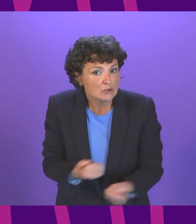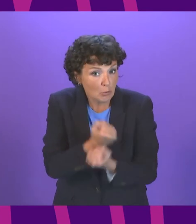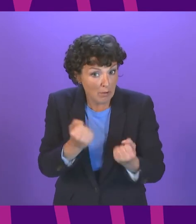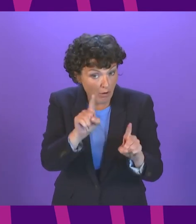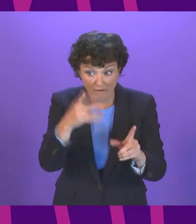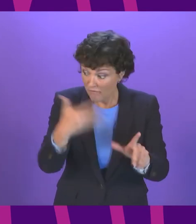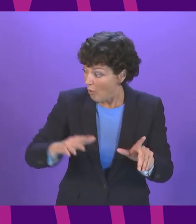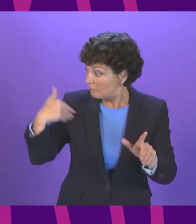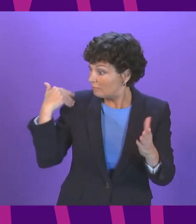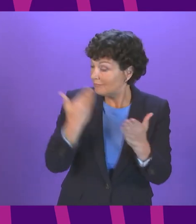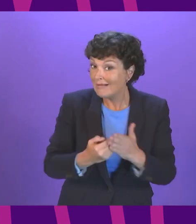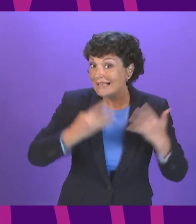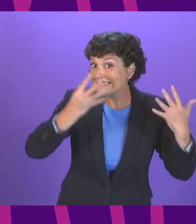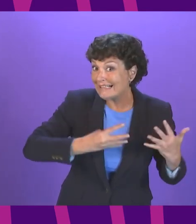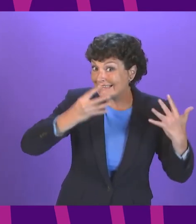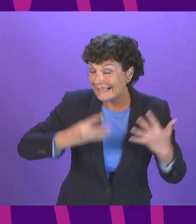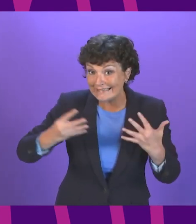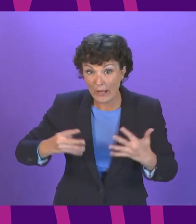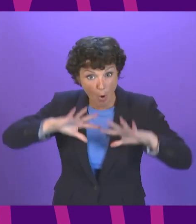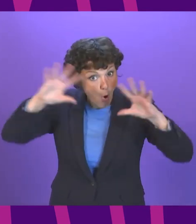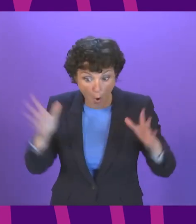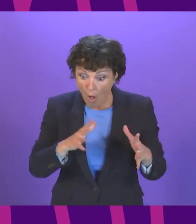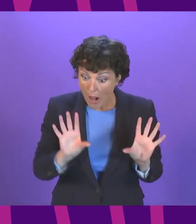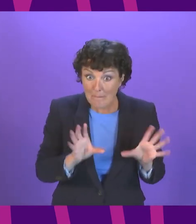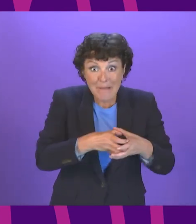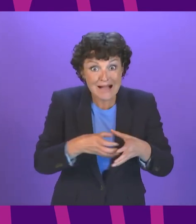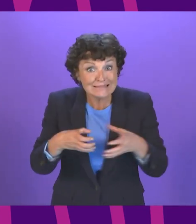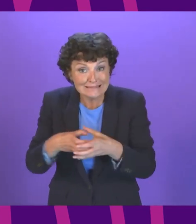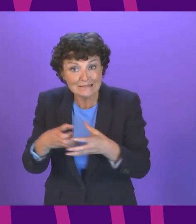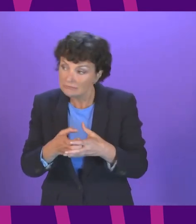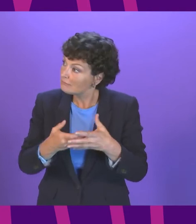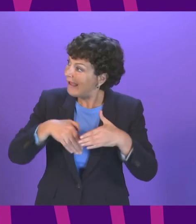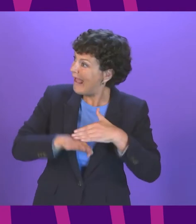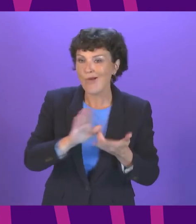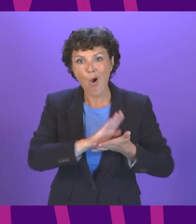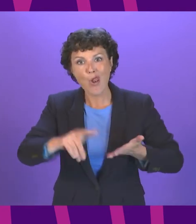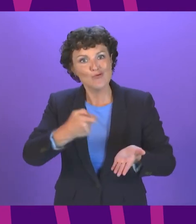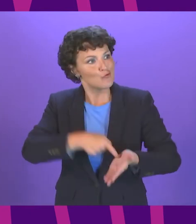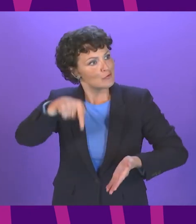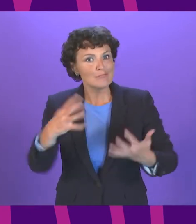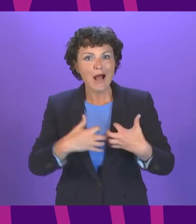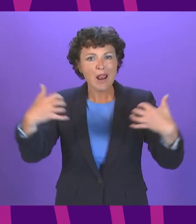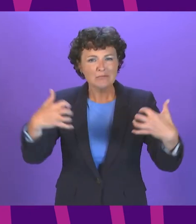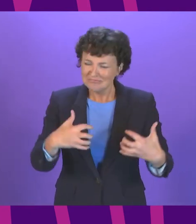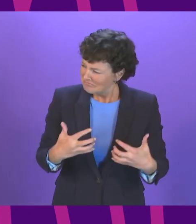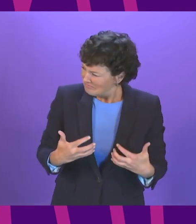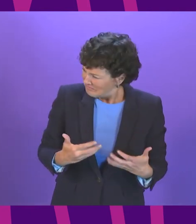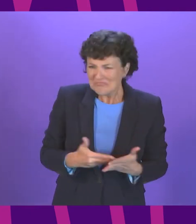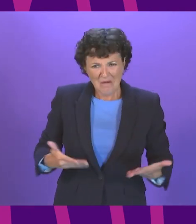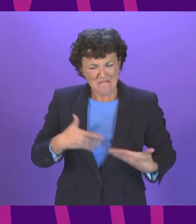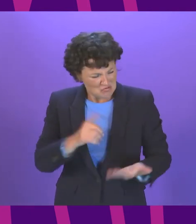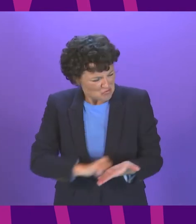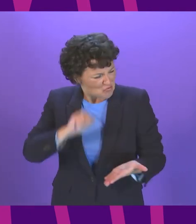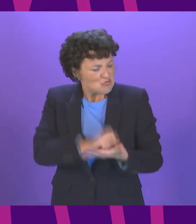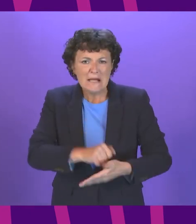one has entered government at Holyrood now more than ever it is the right time for the Scottish Greens to step up